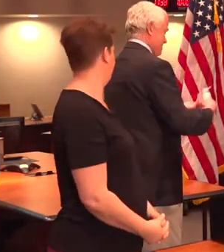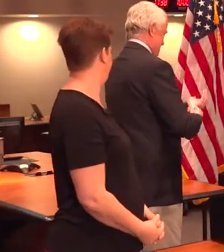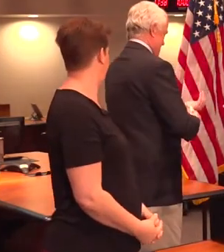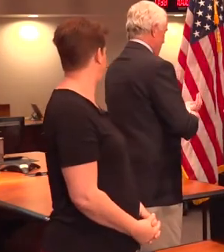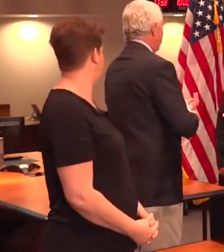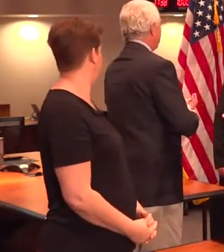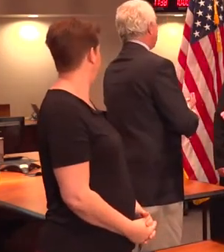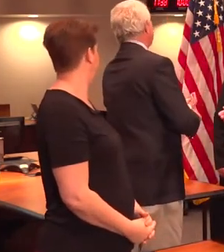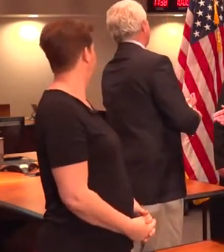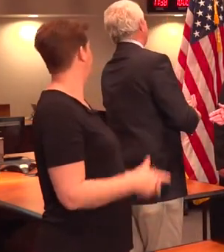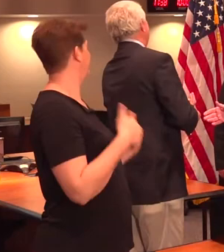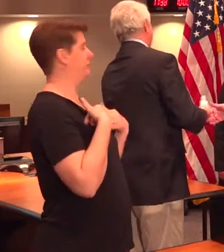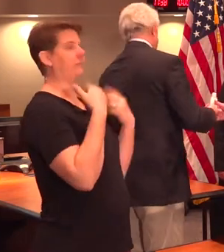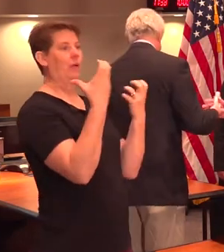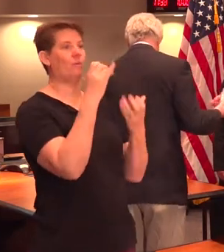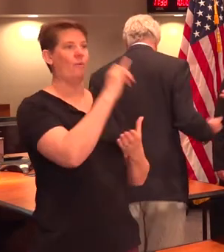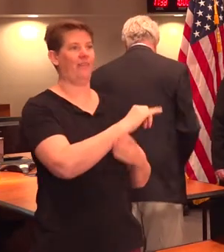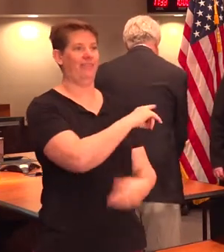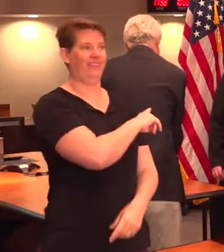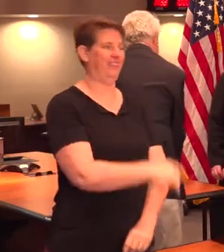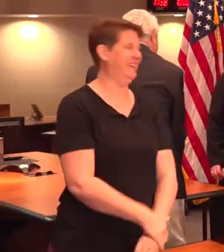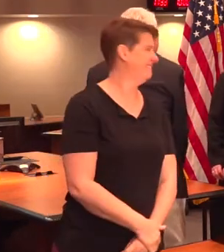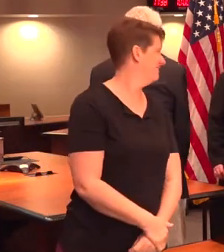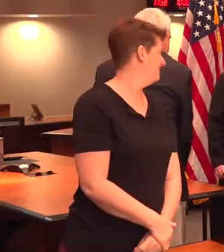I wanted that. You wanted that.